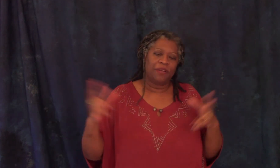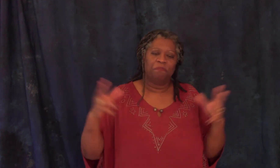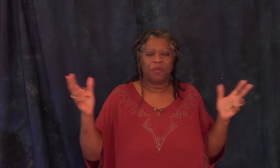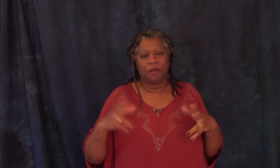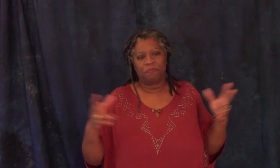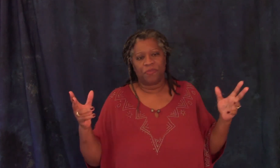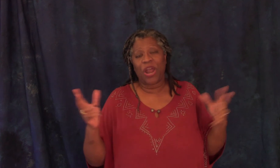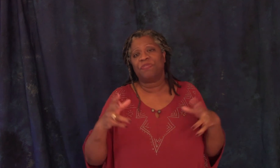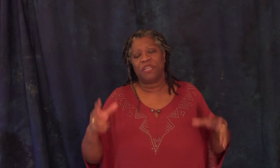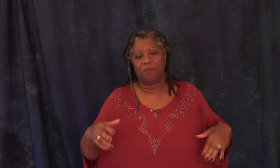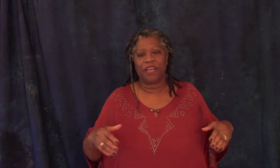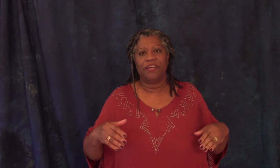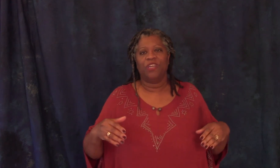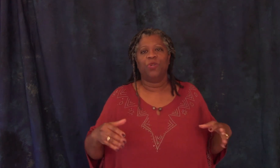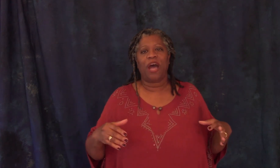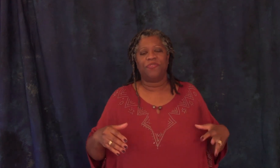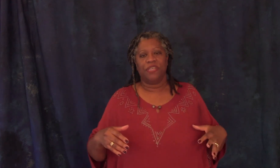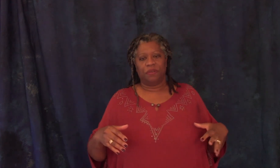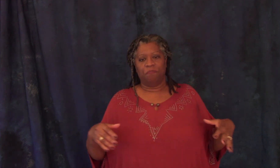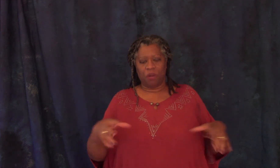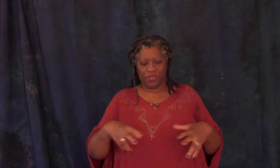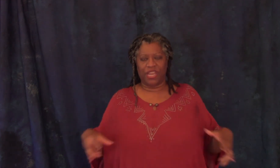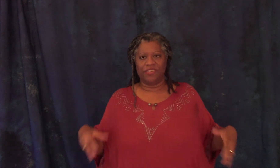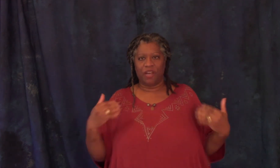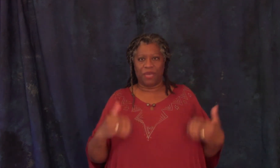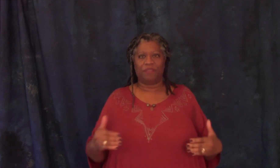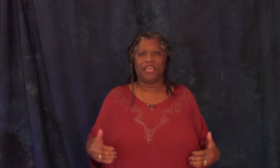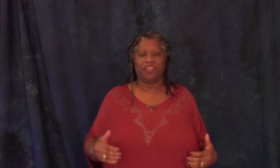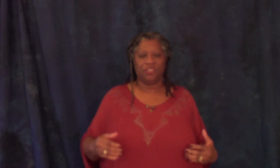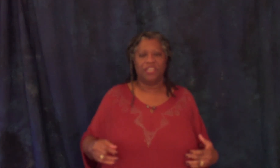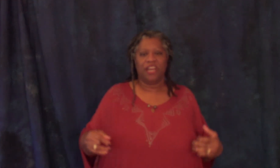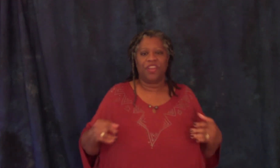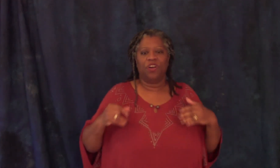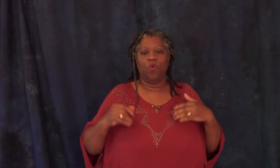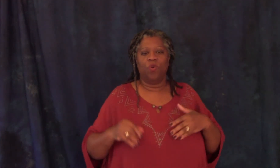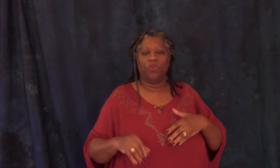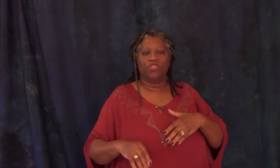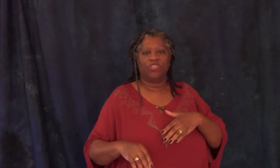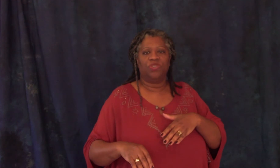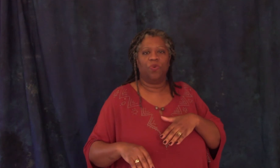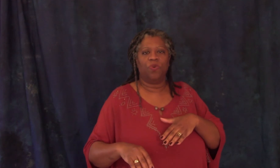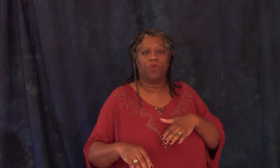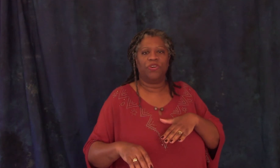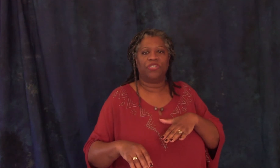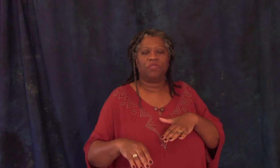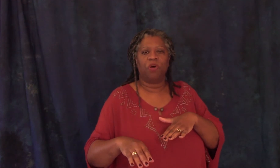craftsmen come and craft marble stairs coming out of the castle and then a gorgeous gorgeous marble